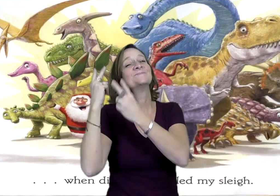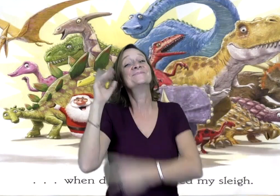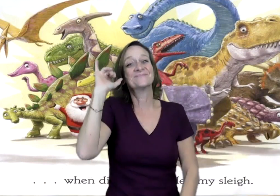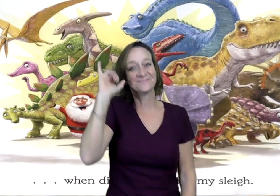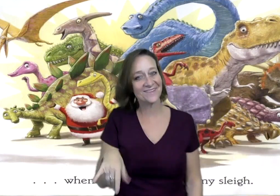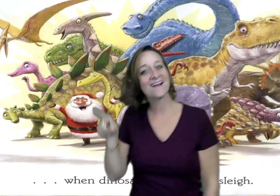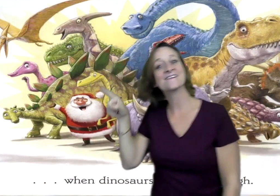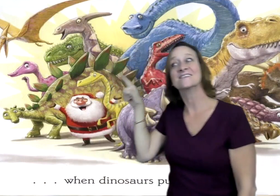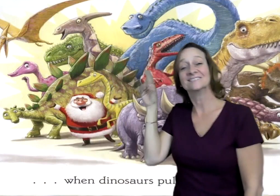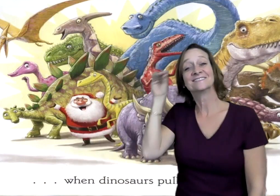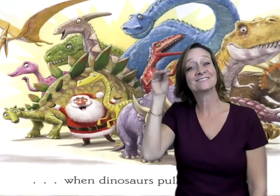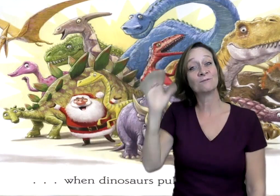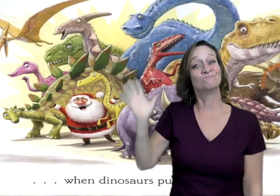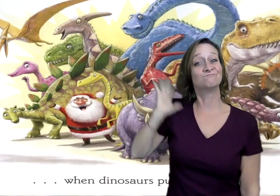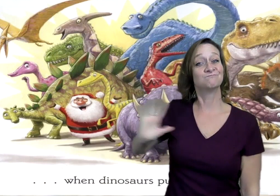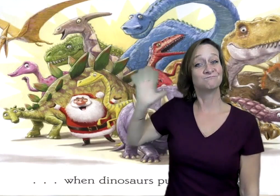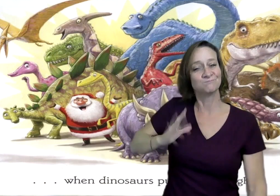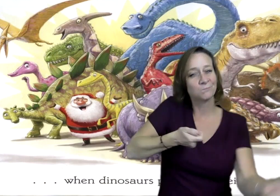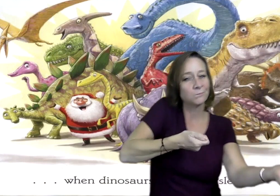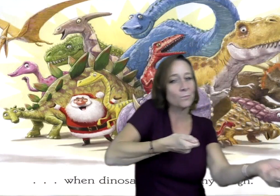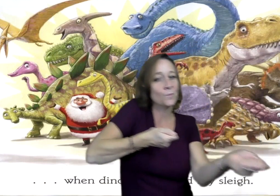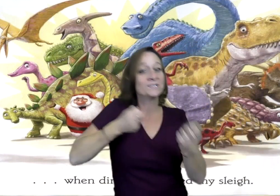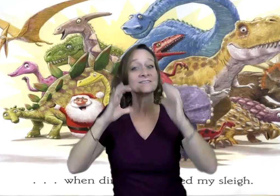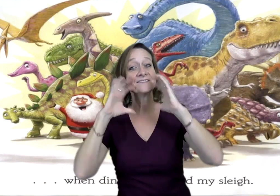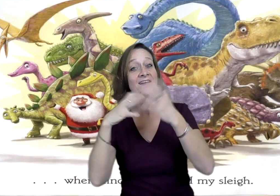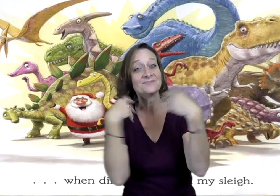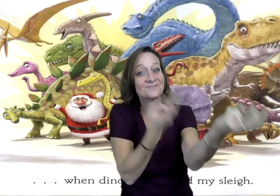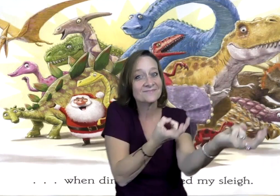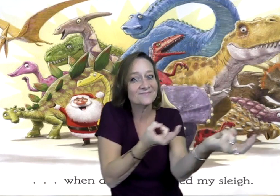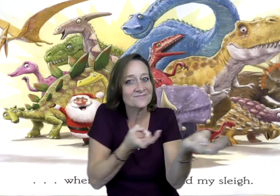Santa reflected. When dinosaurs pulled my sleigh.